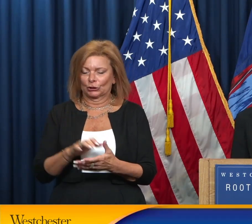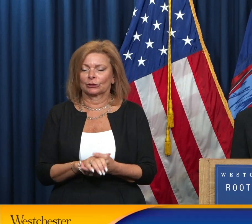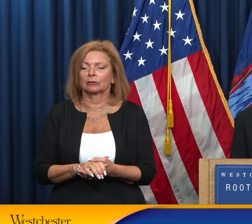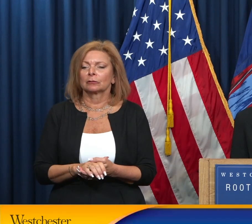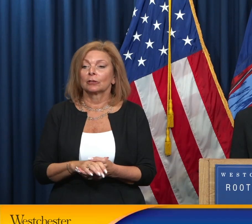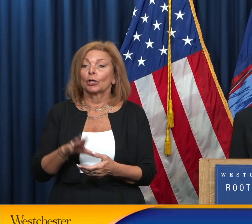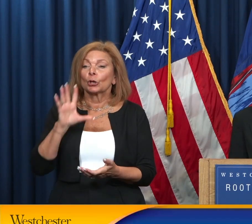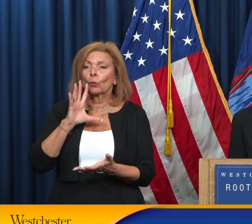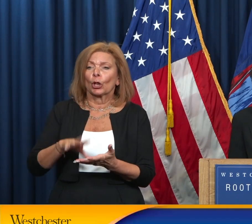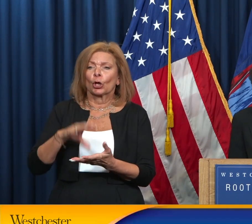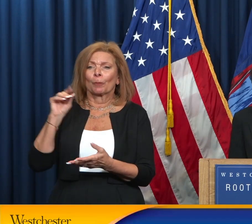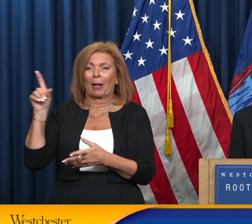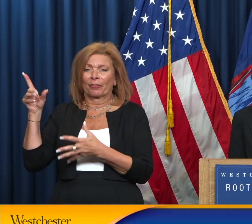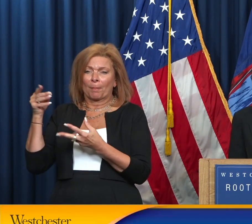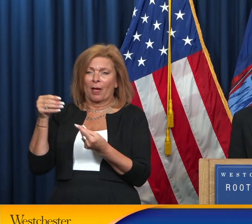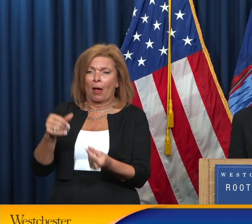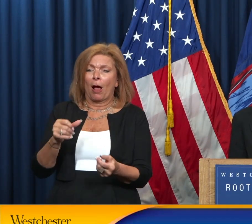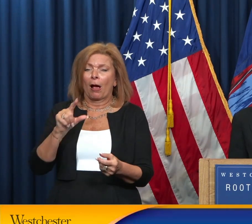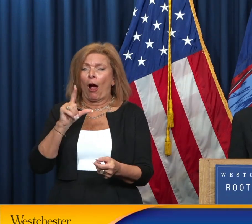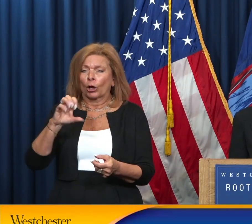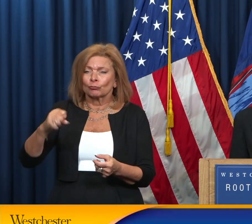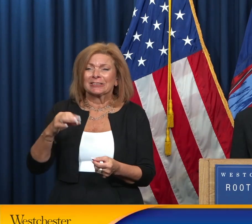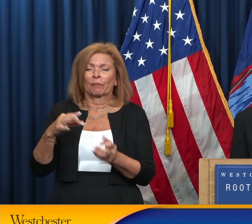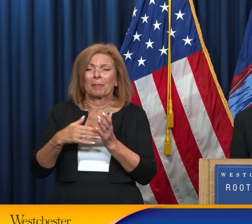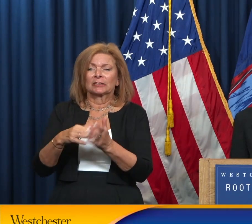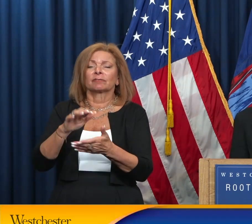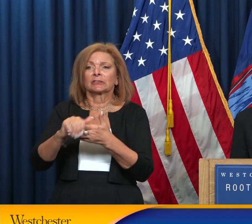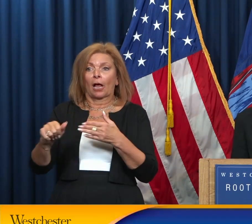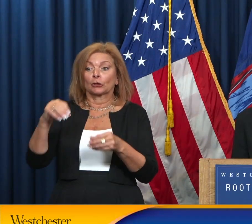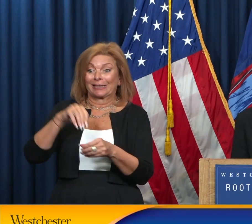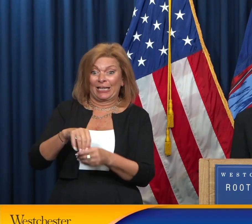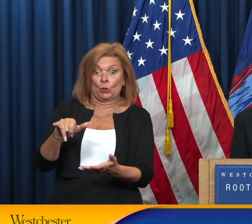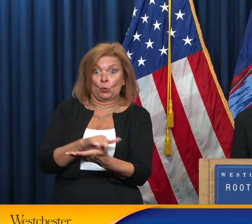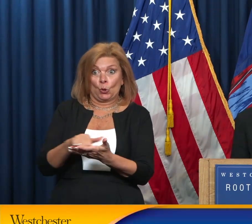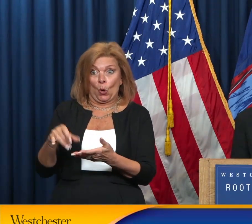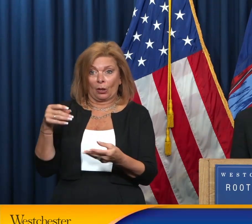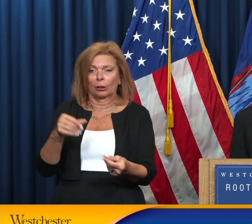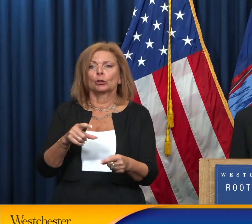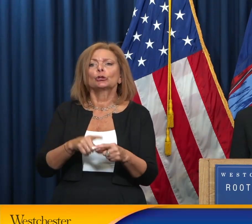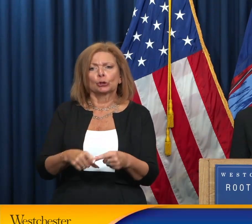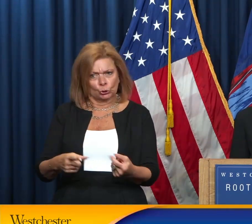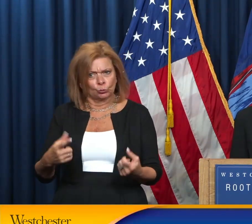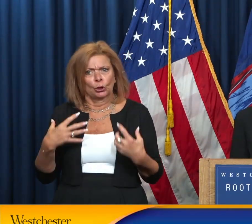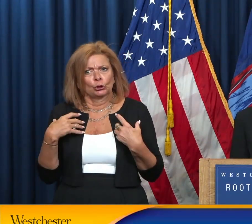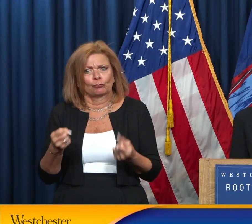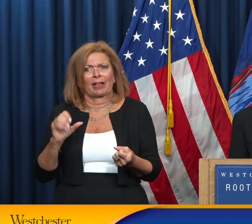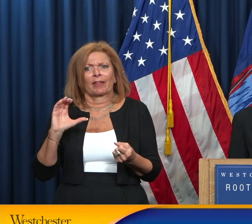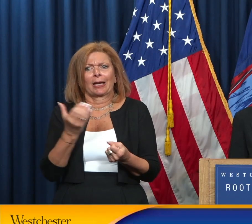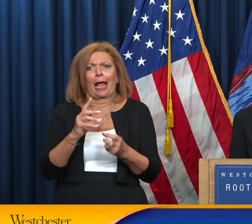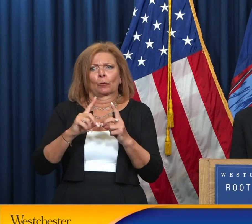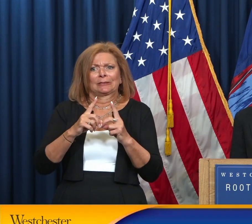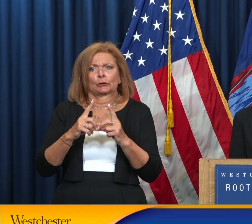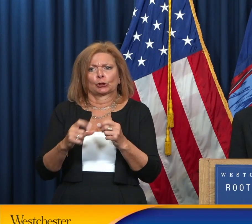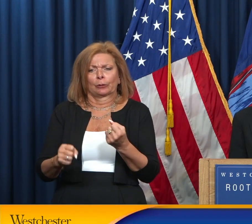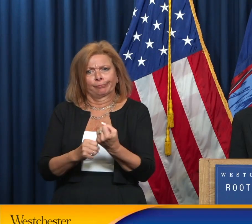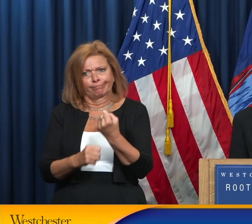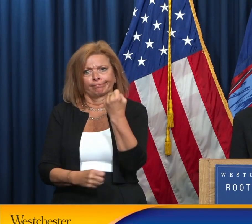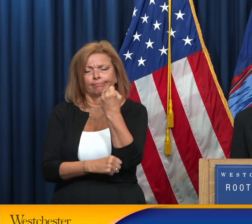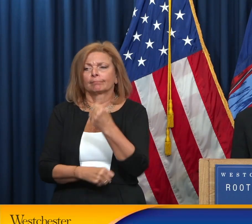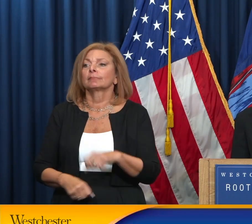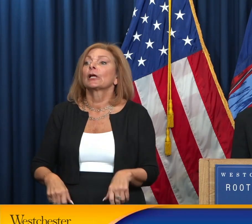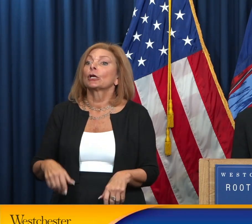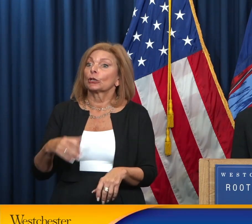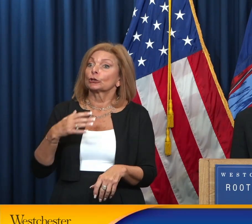of dollars being deployed here in New York to strengthen our digital backbone. So please join the county and its Connect